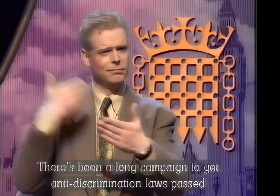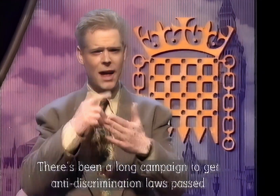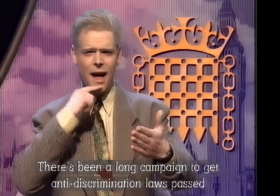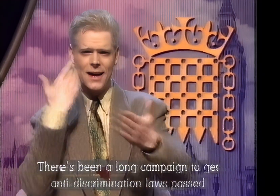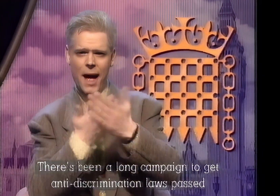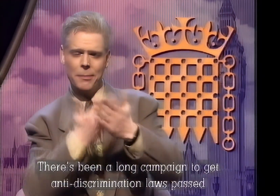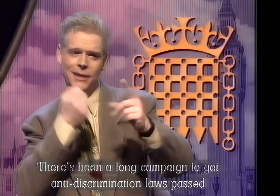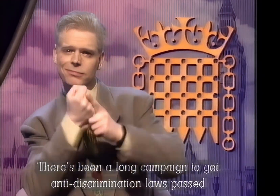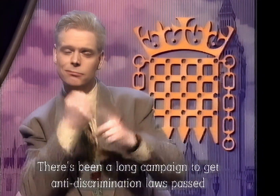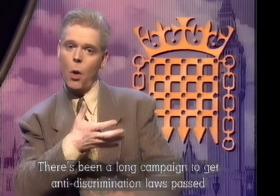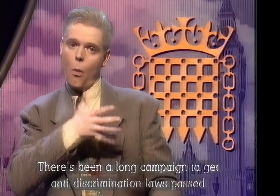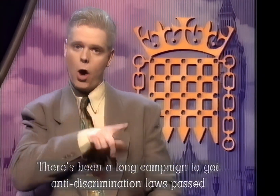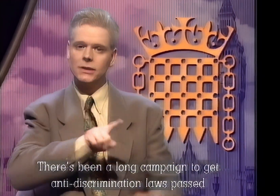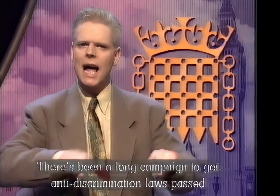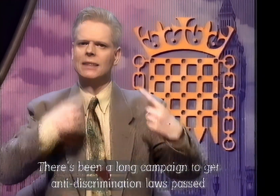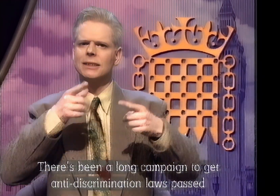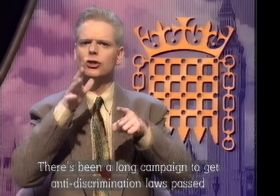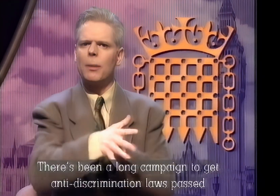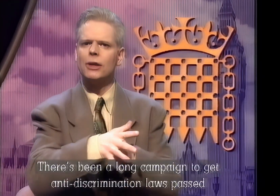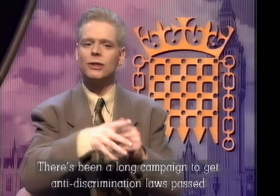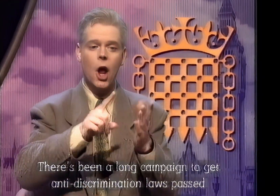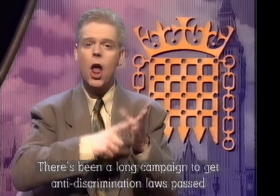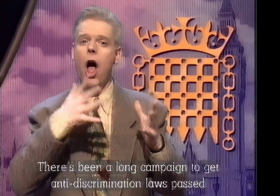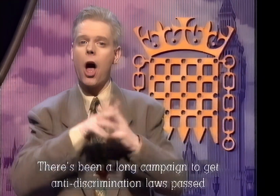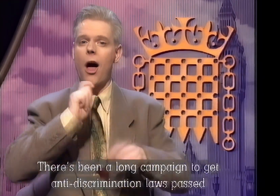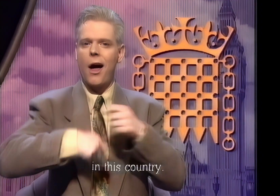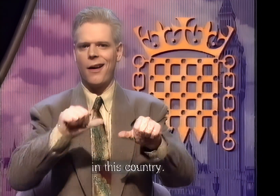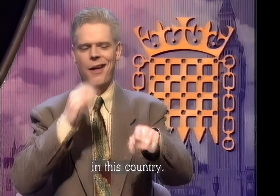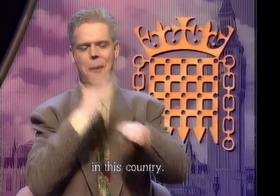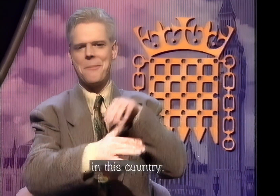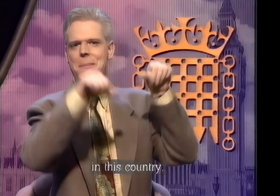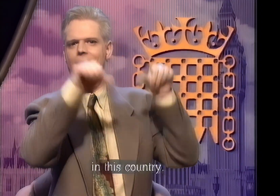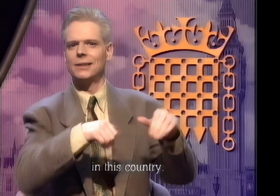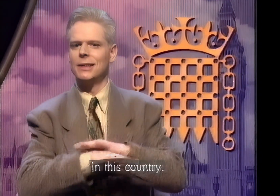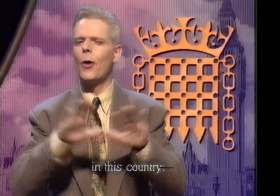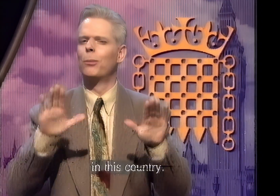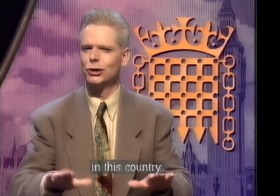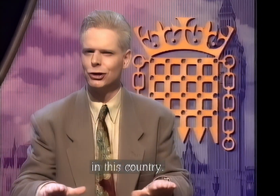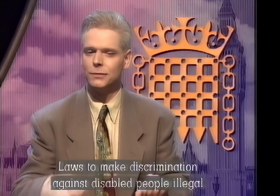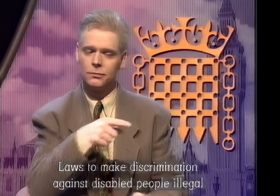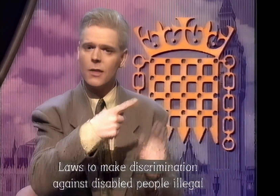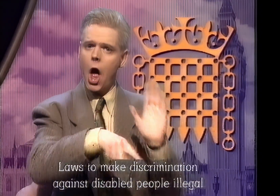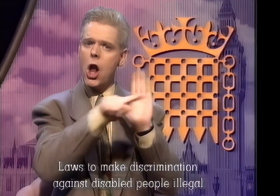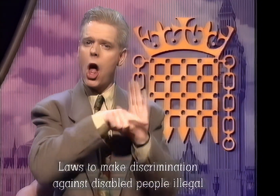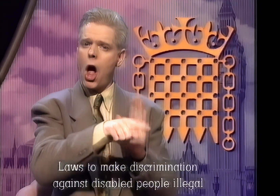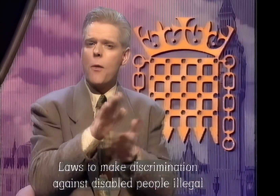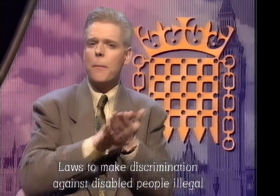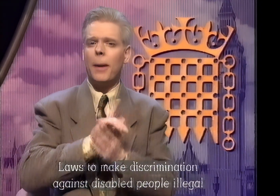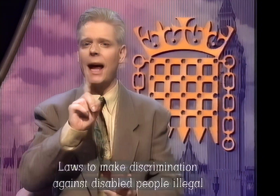There's been a long campaign to get anti-discrimination laws passed in this country. Laws to make discrimination